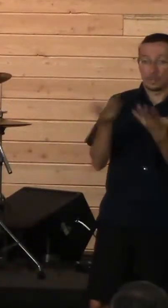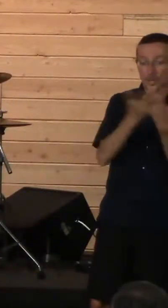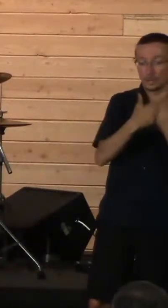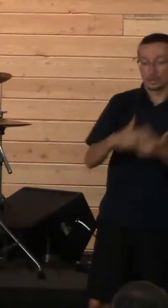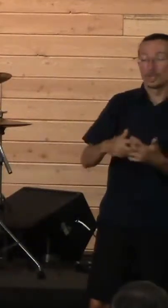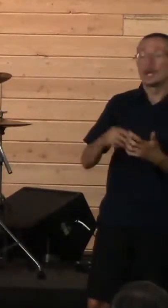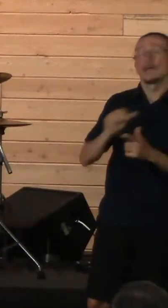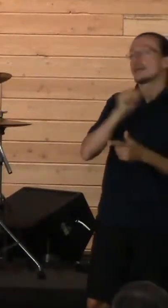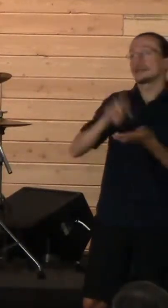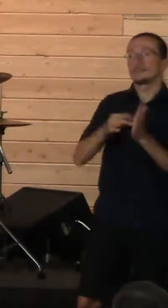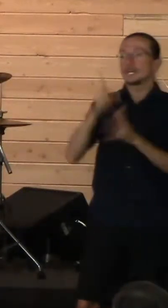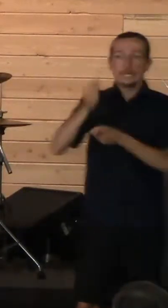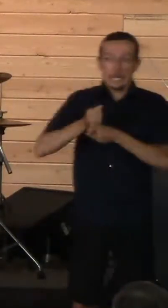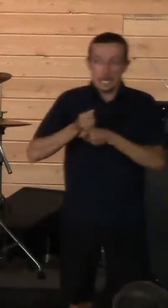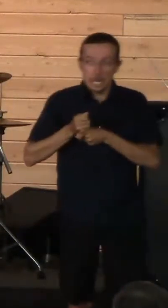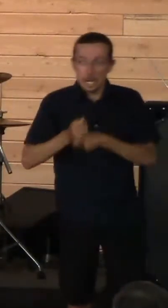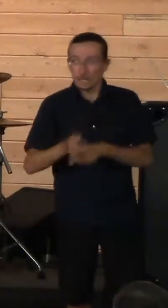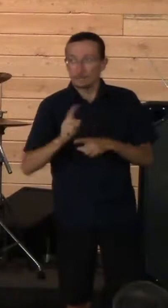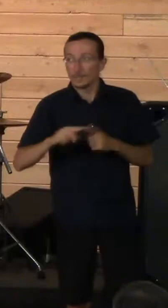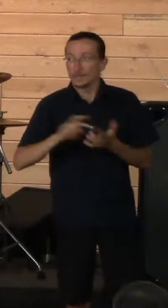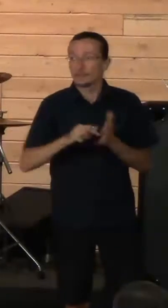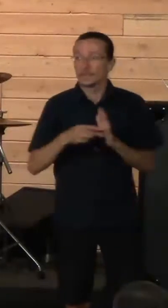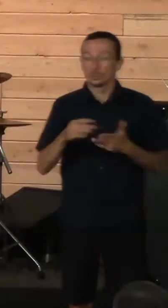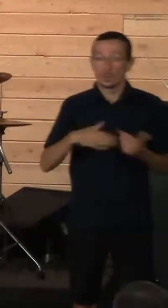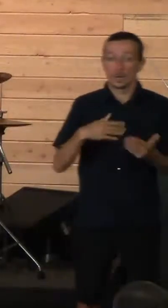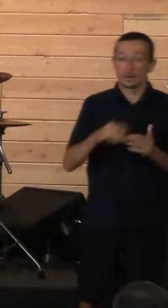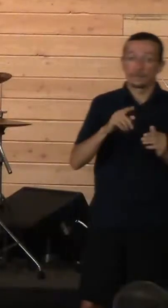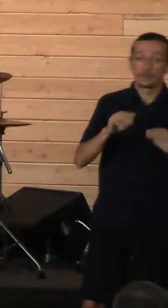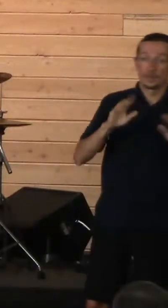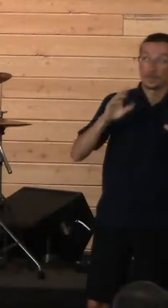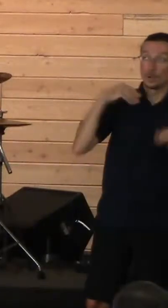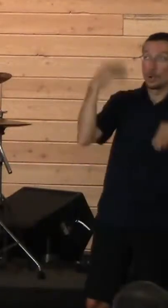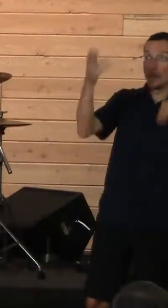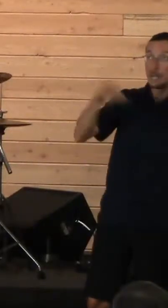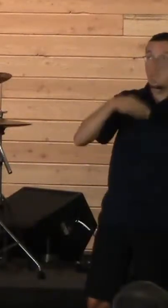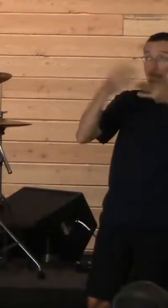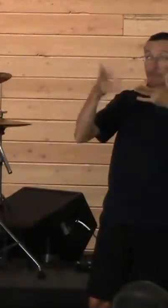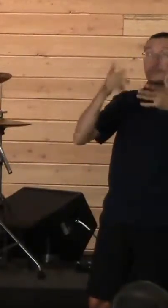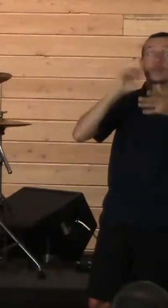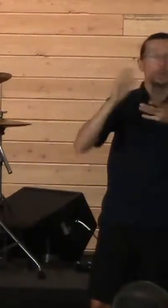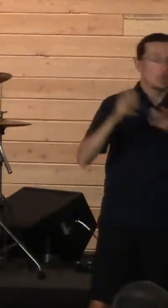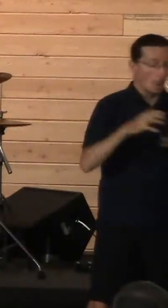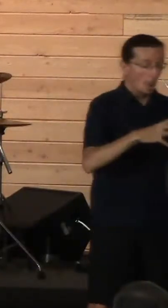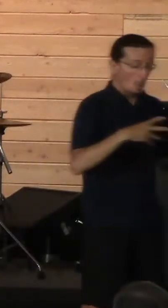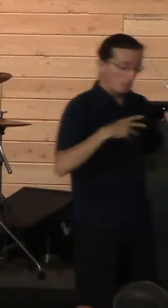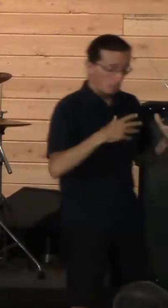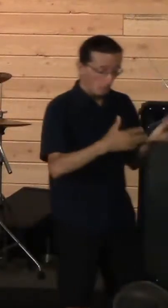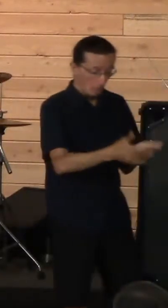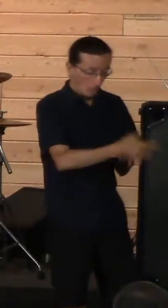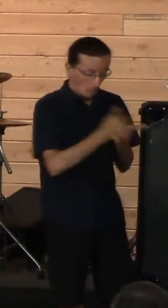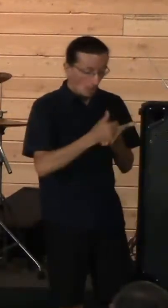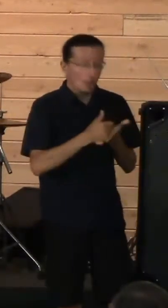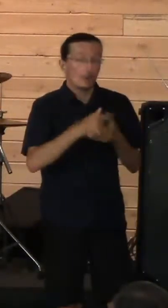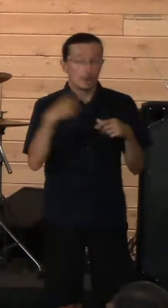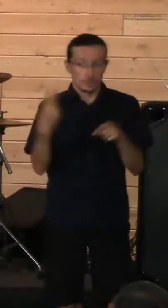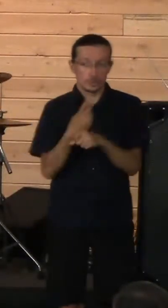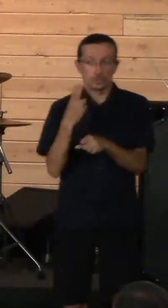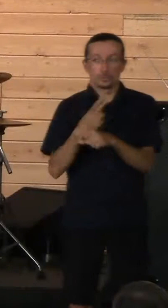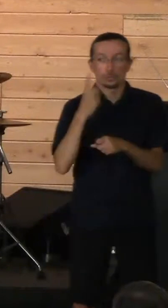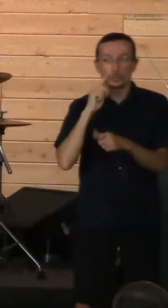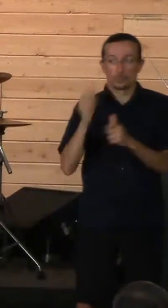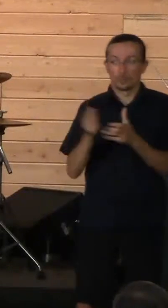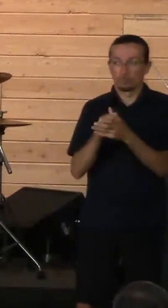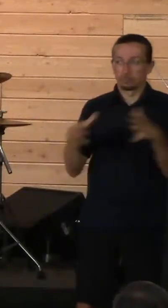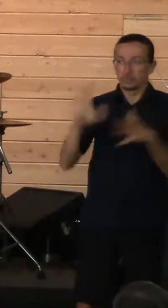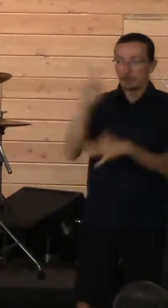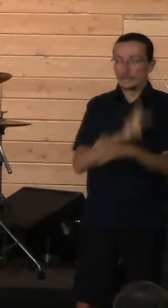What it means is he's going to take anything you give him, and he's going to use it to glorify him and to further the kingdom. And so for me, I've had to say, like, God,